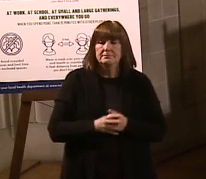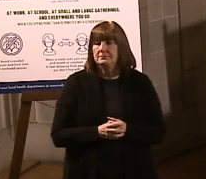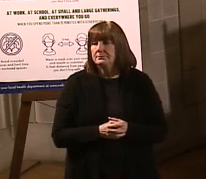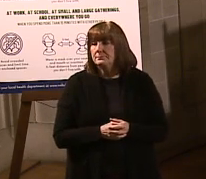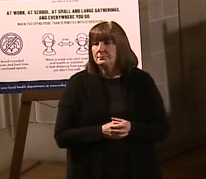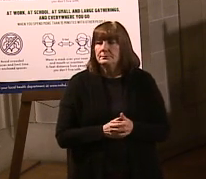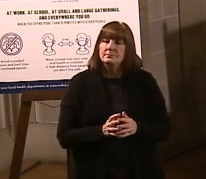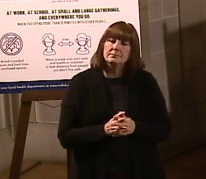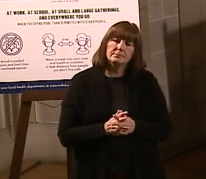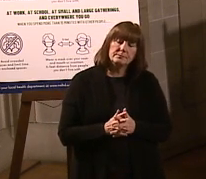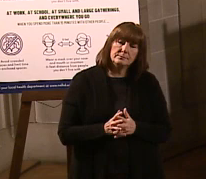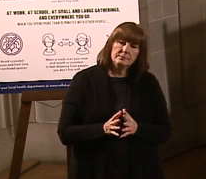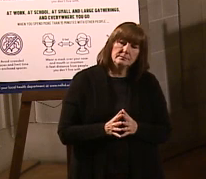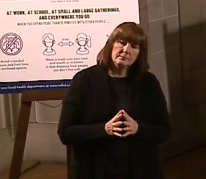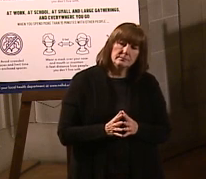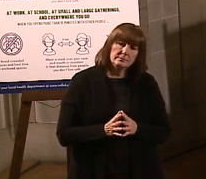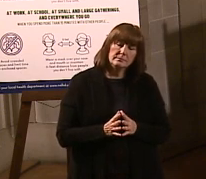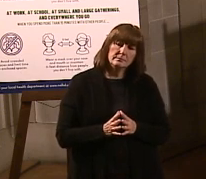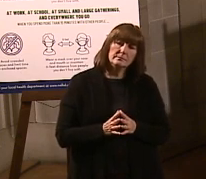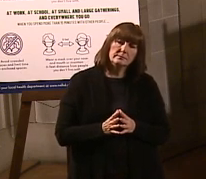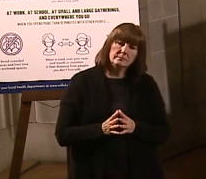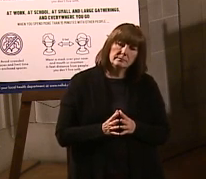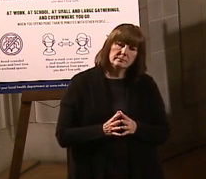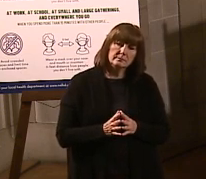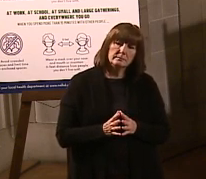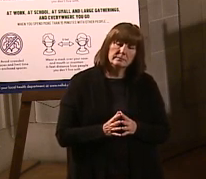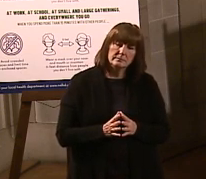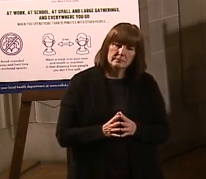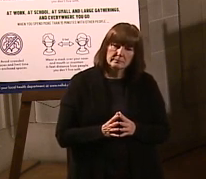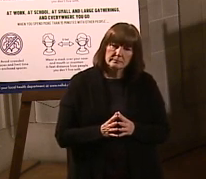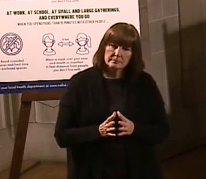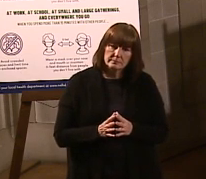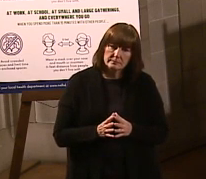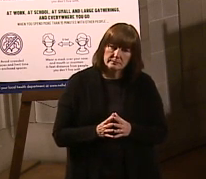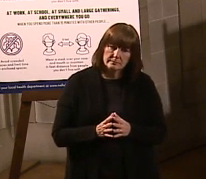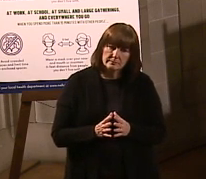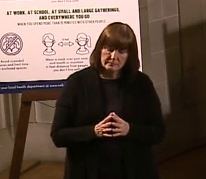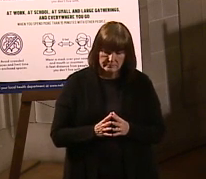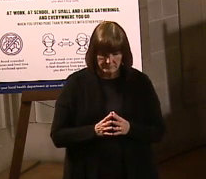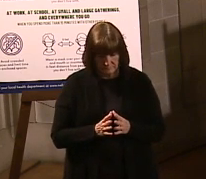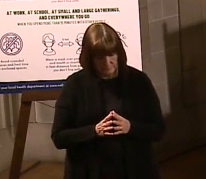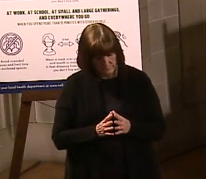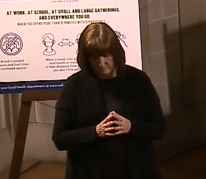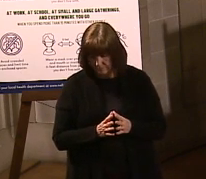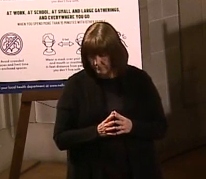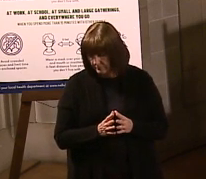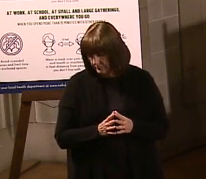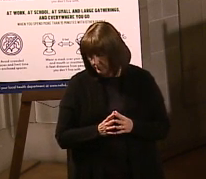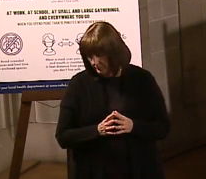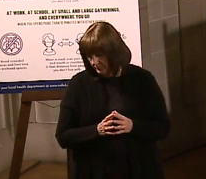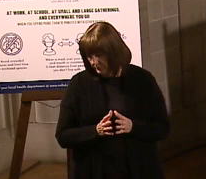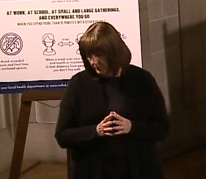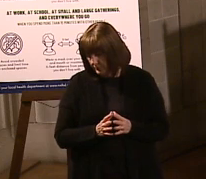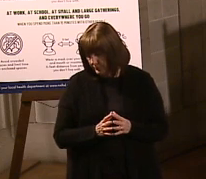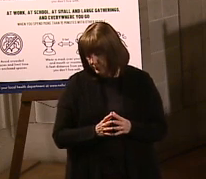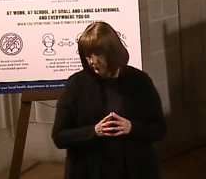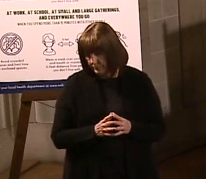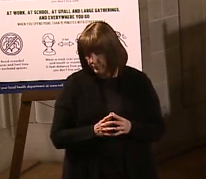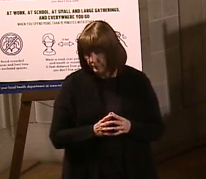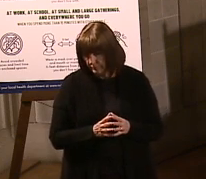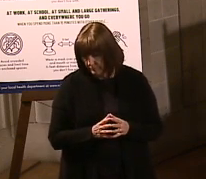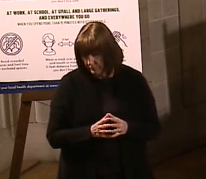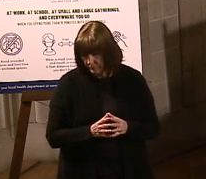Robb has a series of questions. He says that earlier this week that Angie said in an interview that the state will be finalizing a list of vaccination